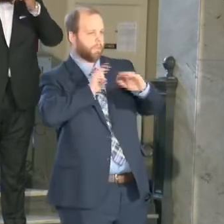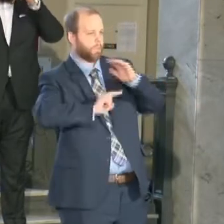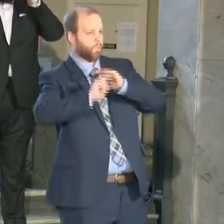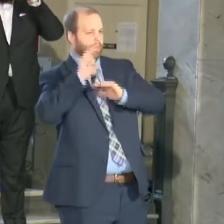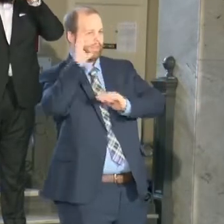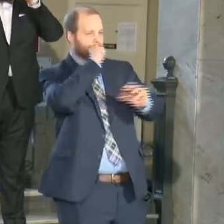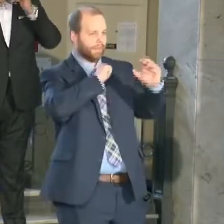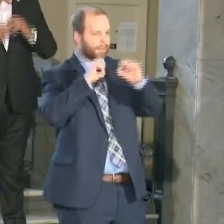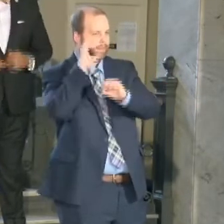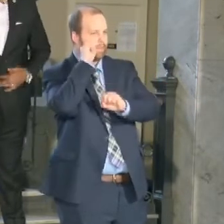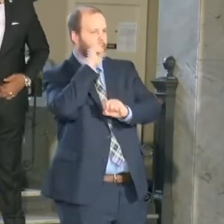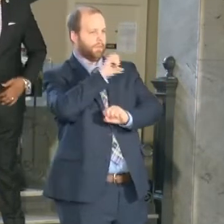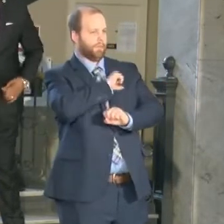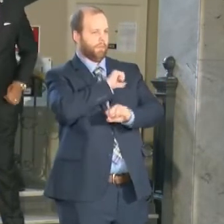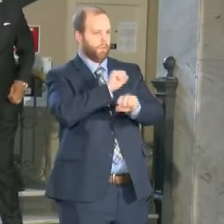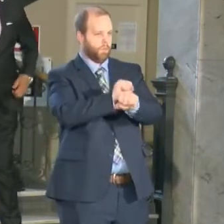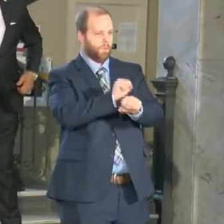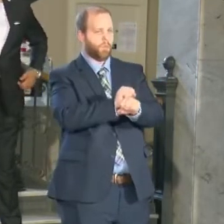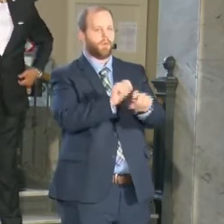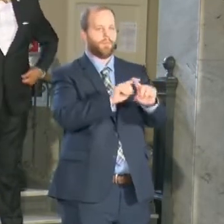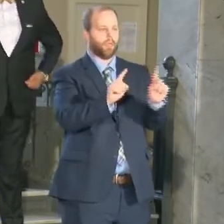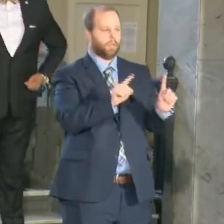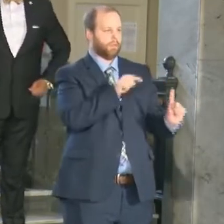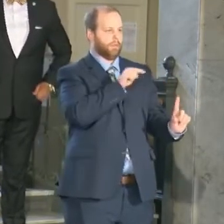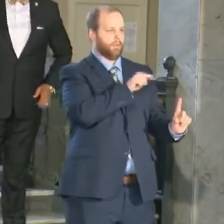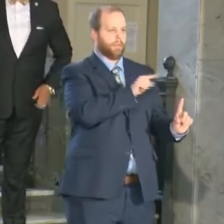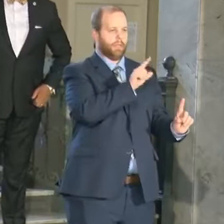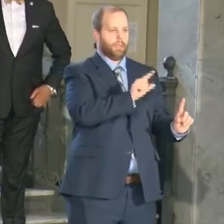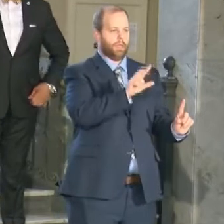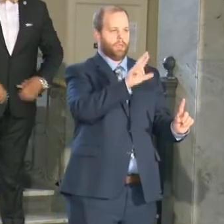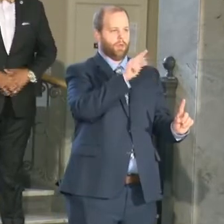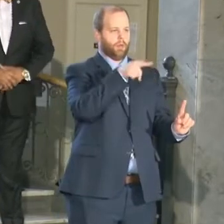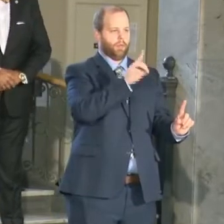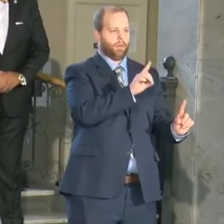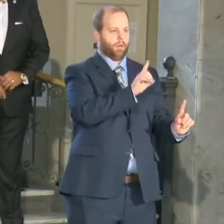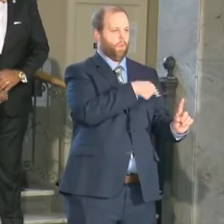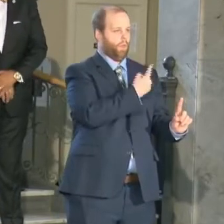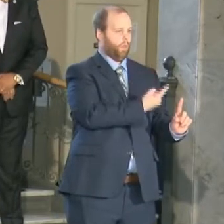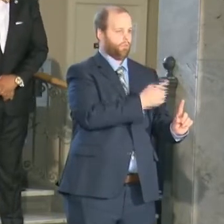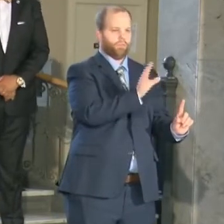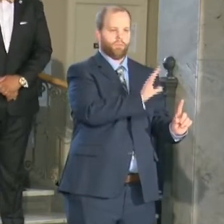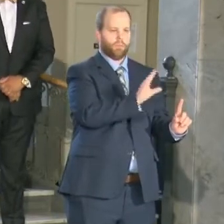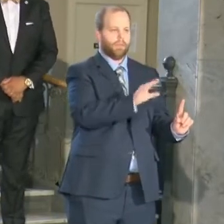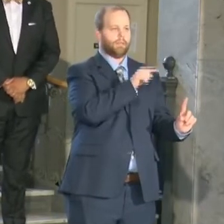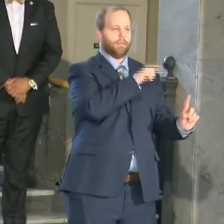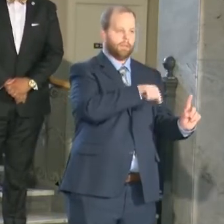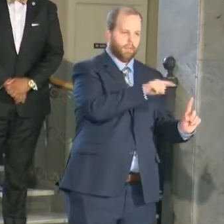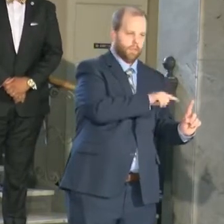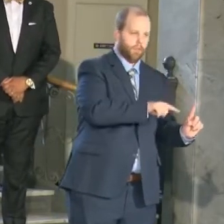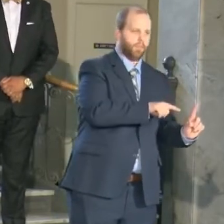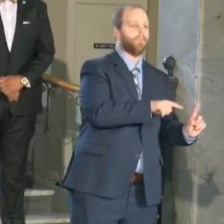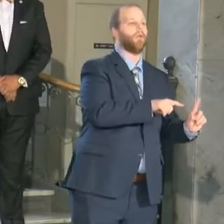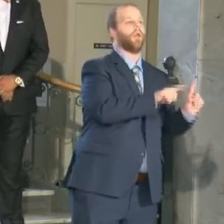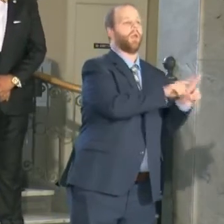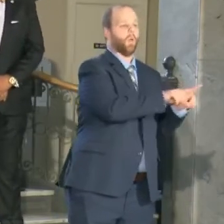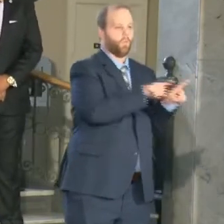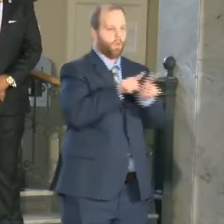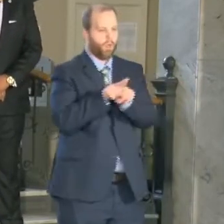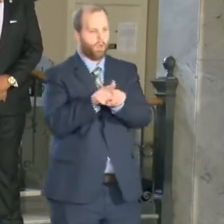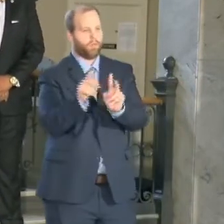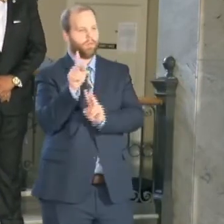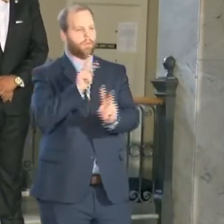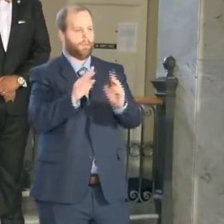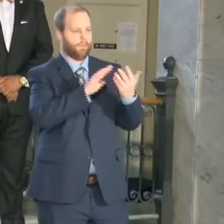entire community it's all hands on deck approach and so it's not an either or it's a both and and the both and includes this holistic